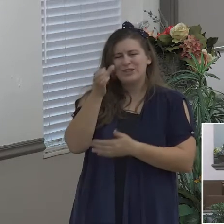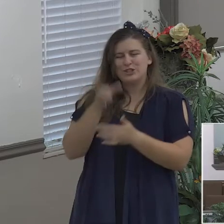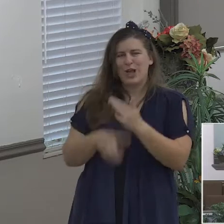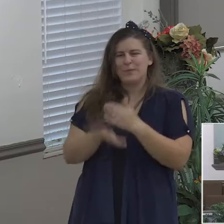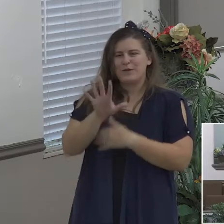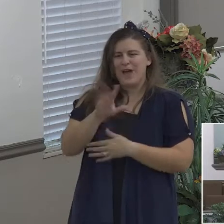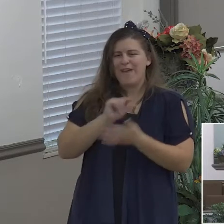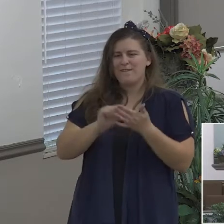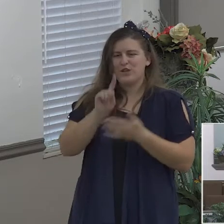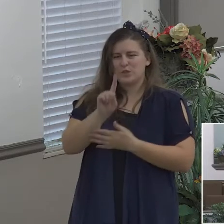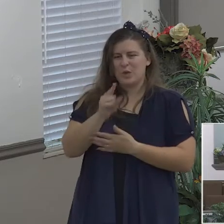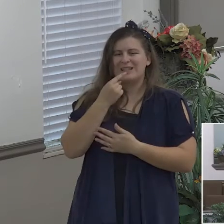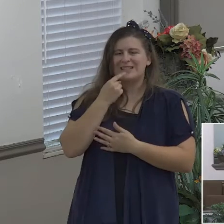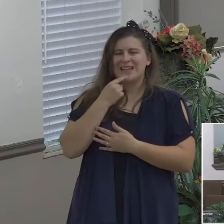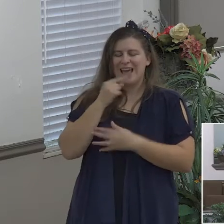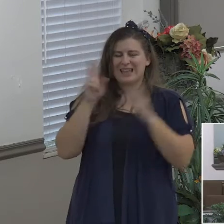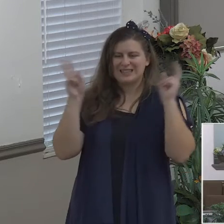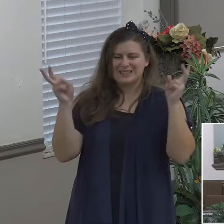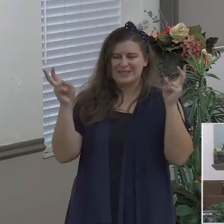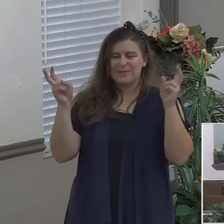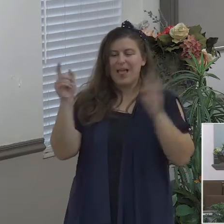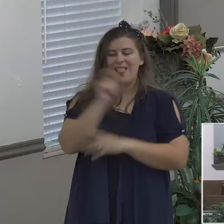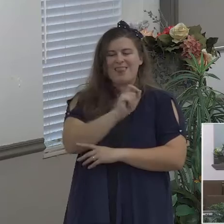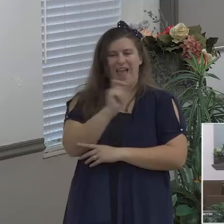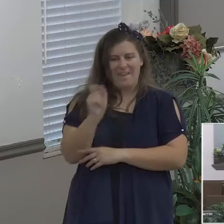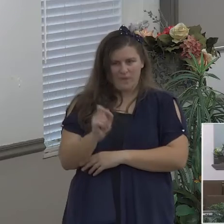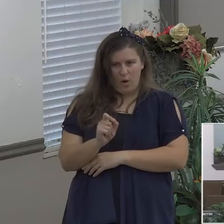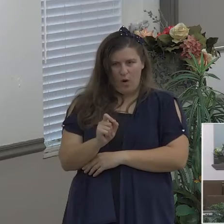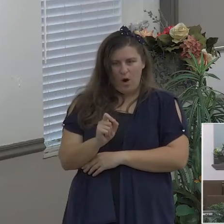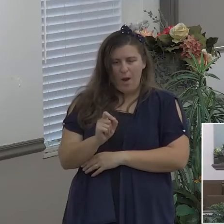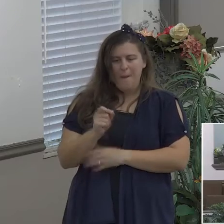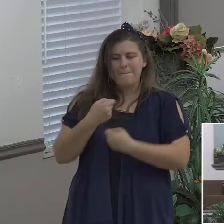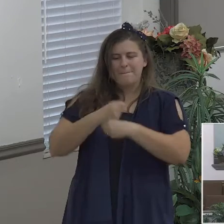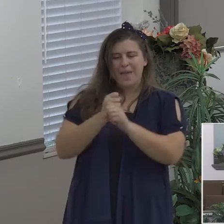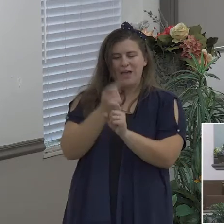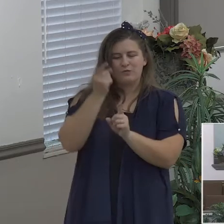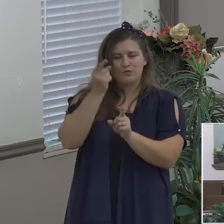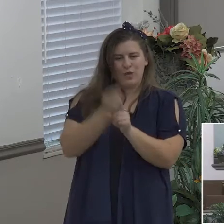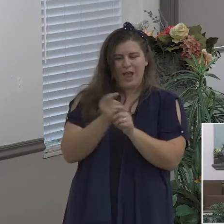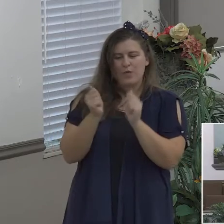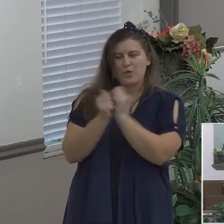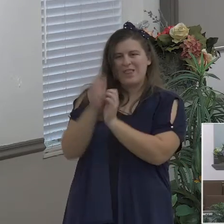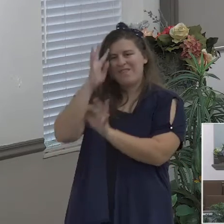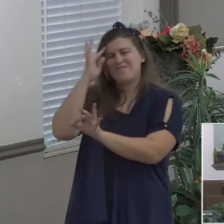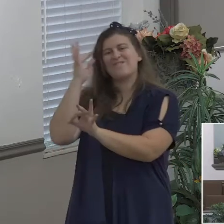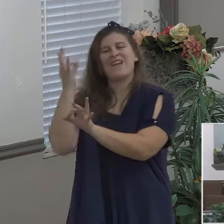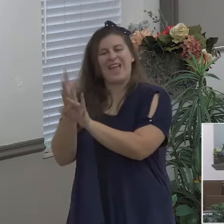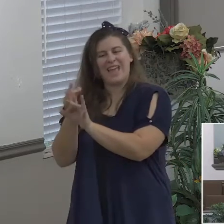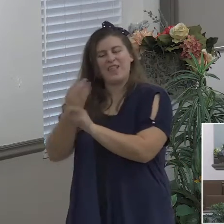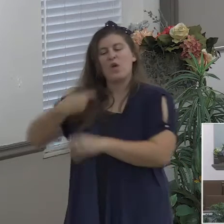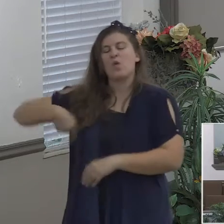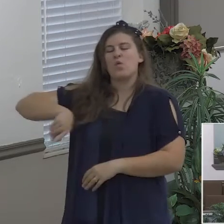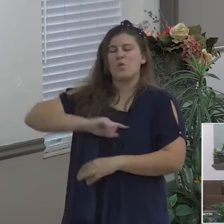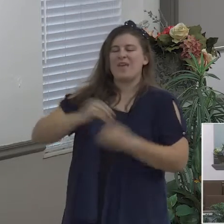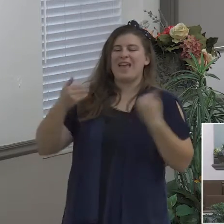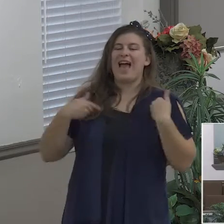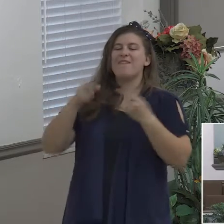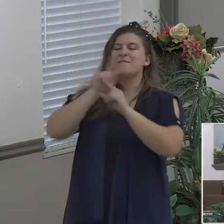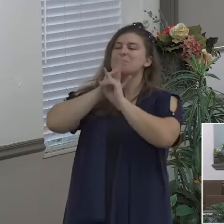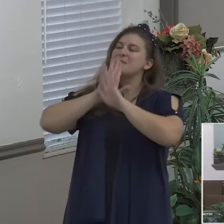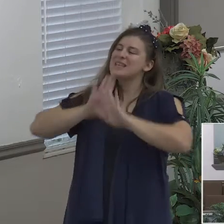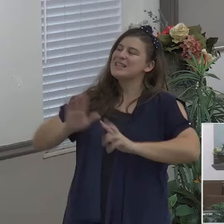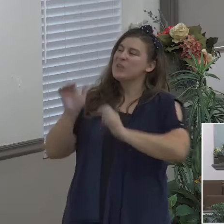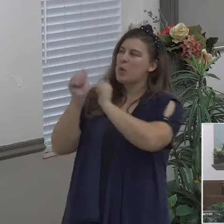justified by faith we have peace with God through our Lord Jesus Christ that's our